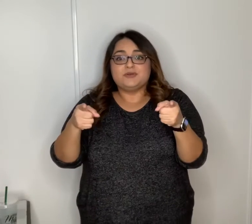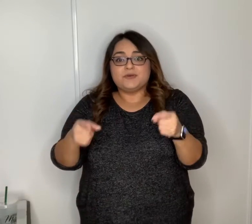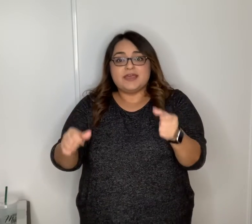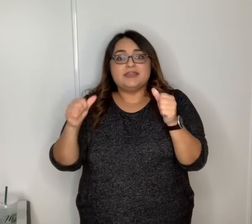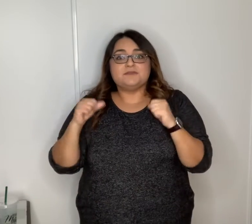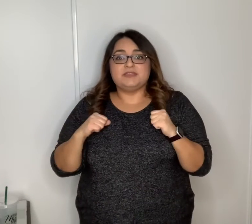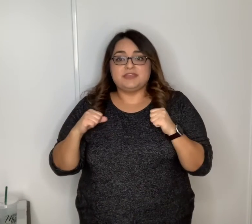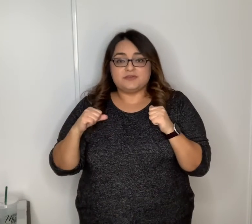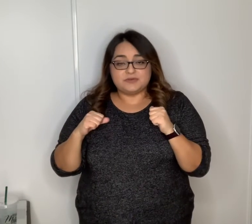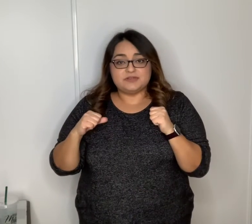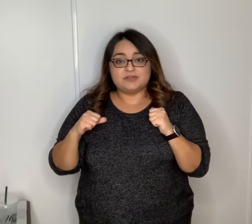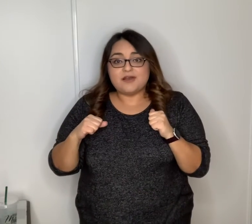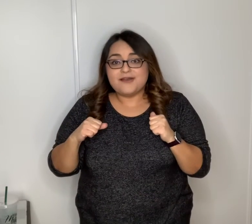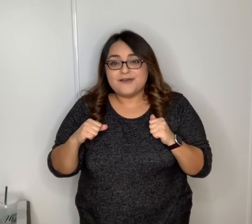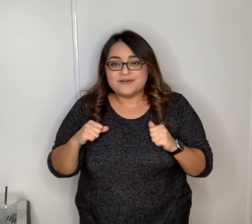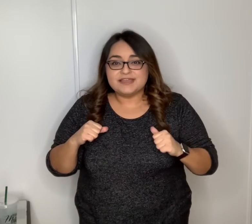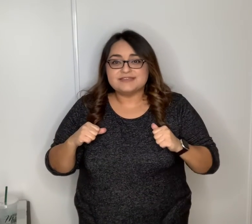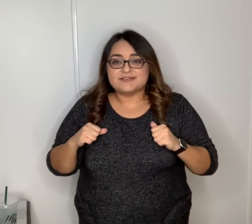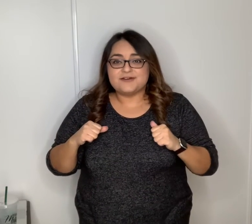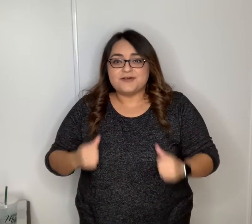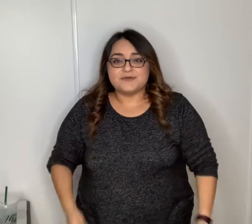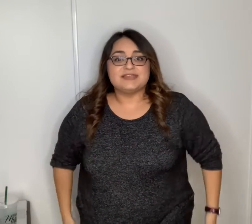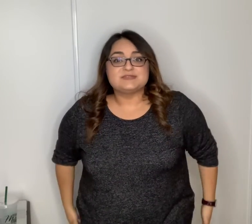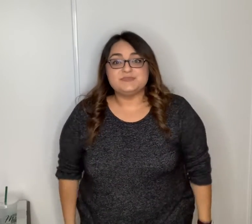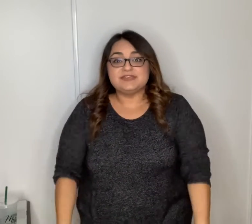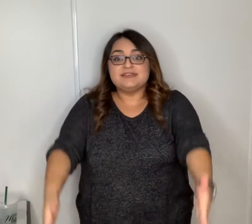and me will always always be